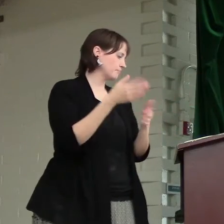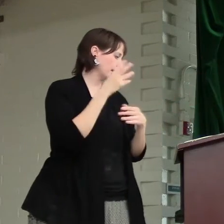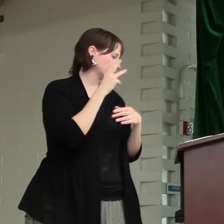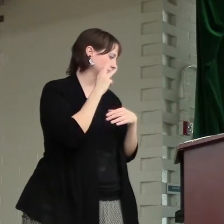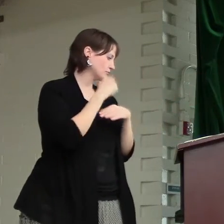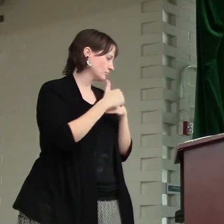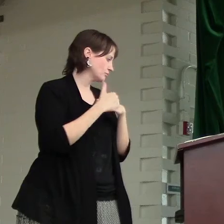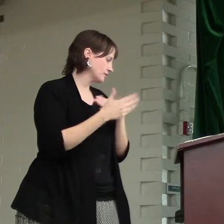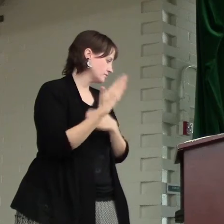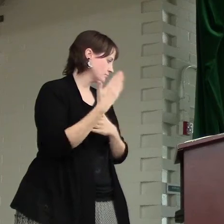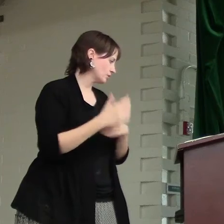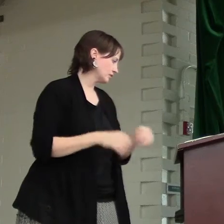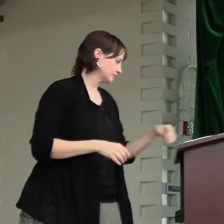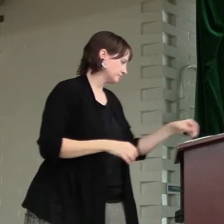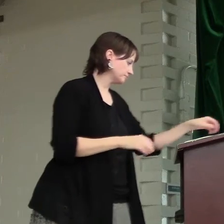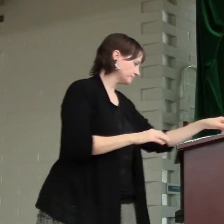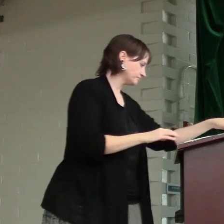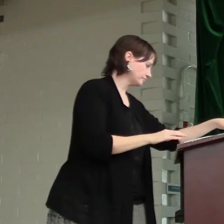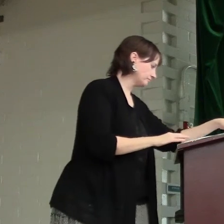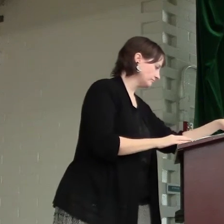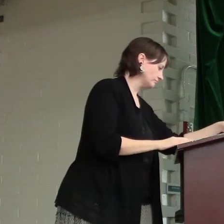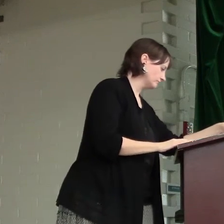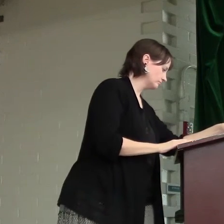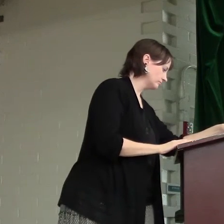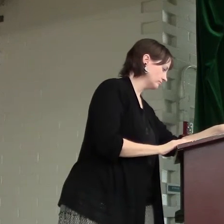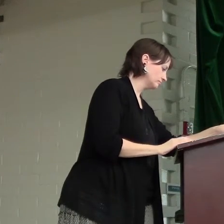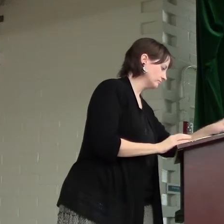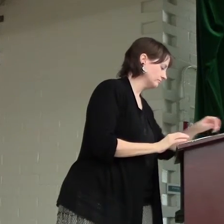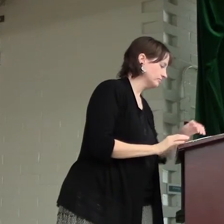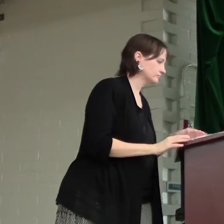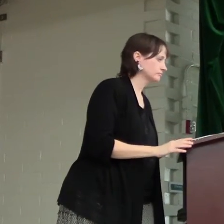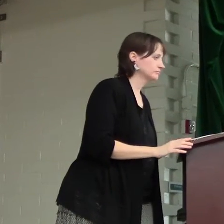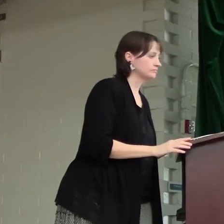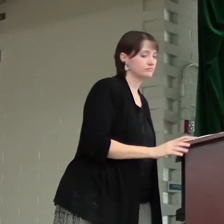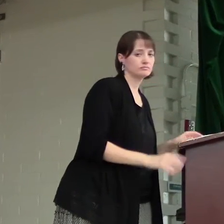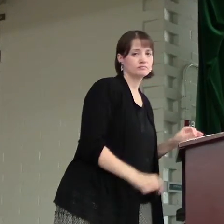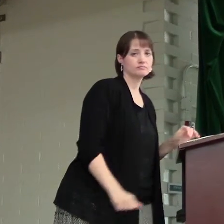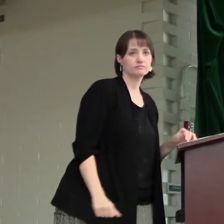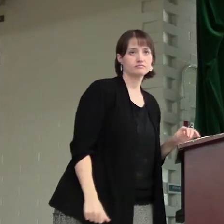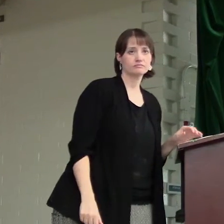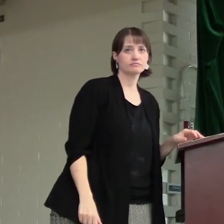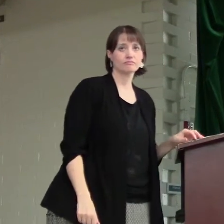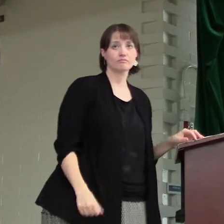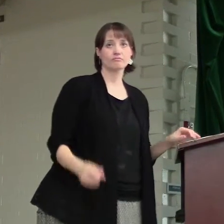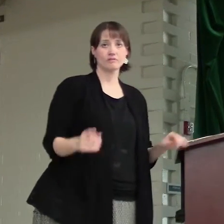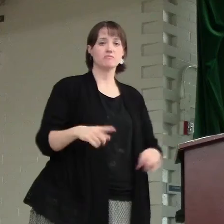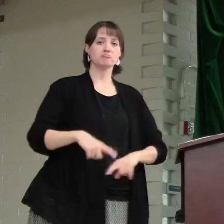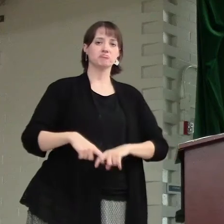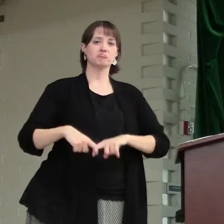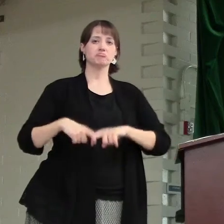remember believed made I am not bought this evening. I